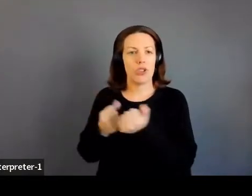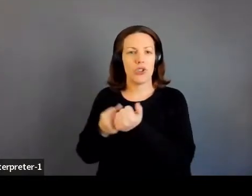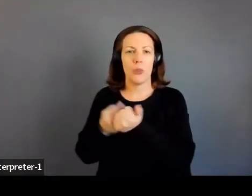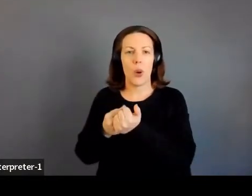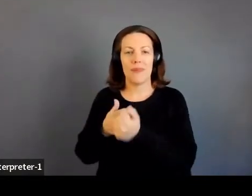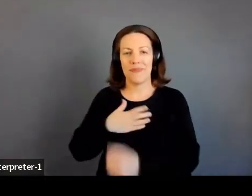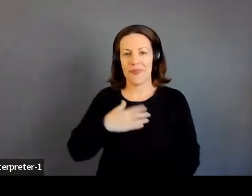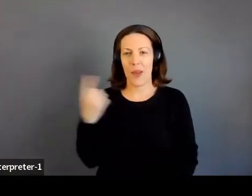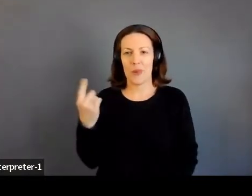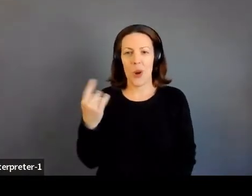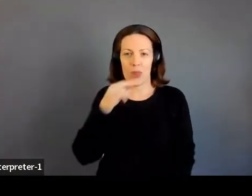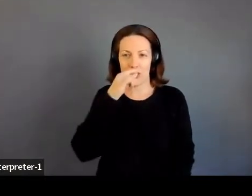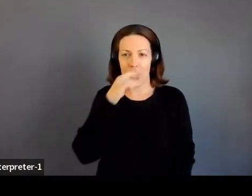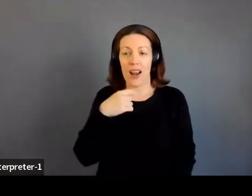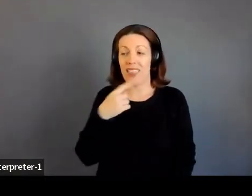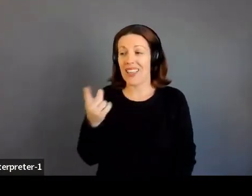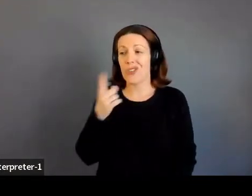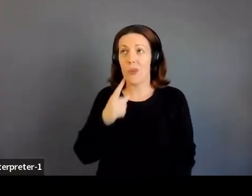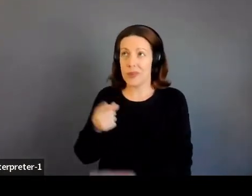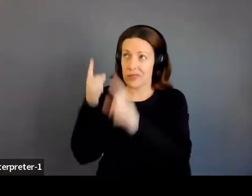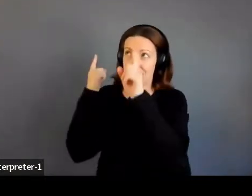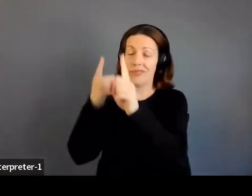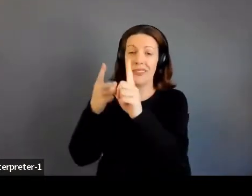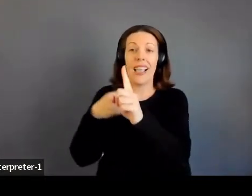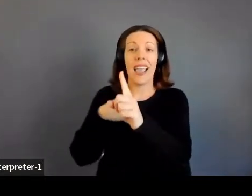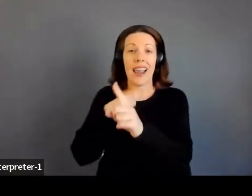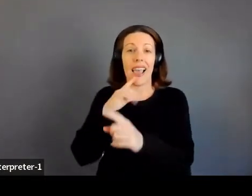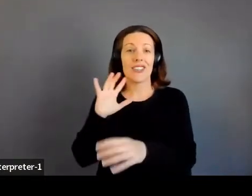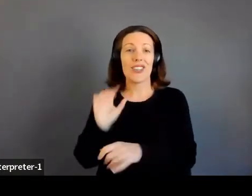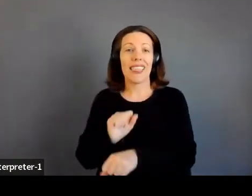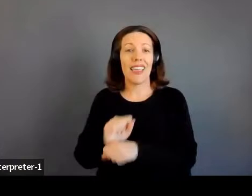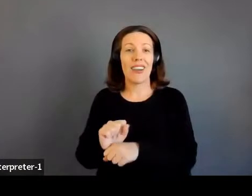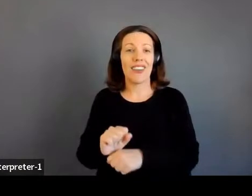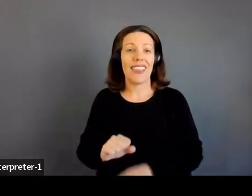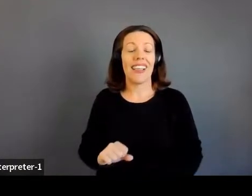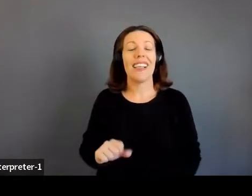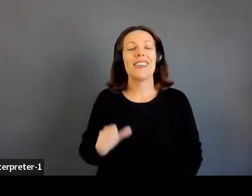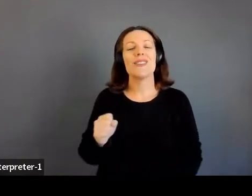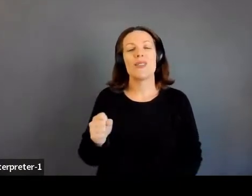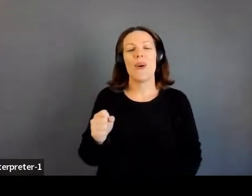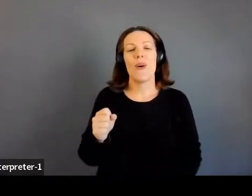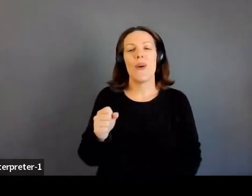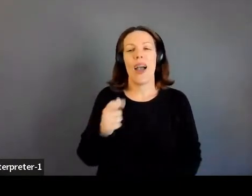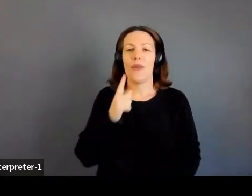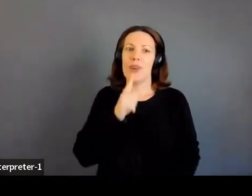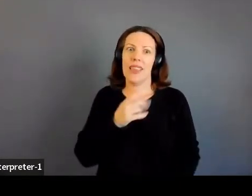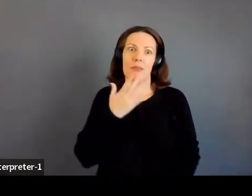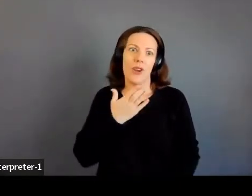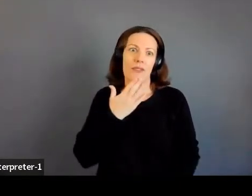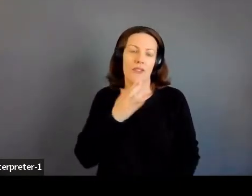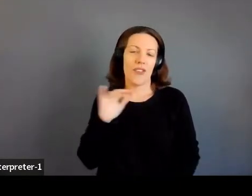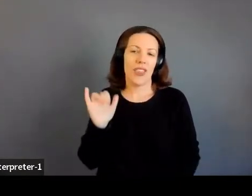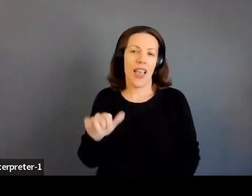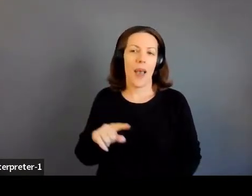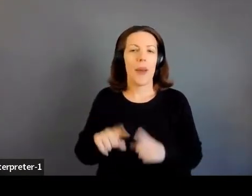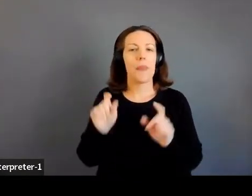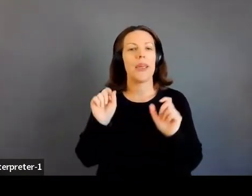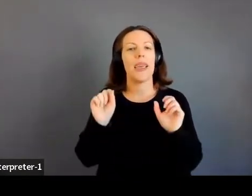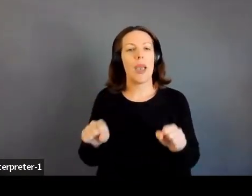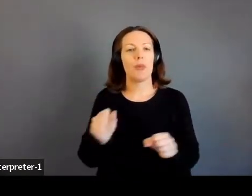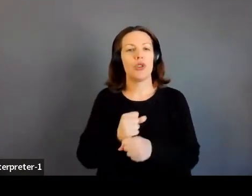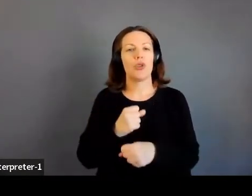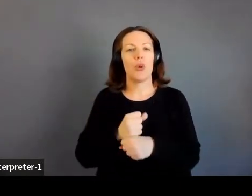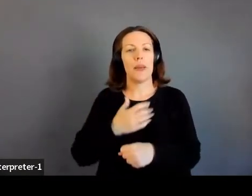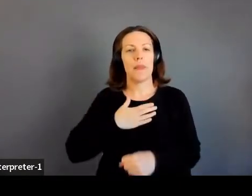And, you know, they told me to reach for the stars, and I took it literally. And I, you know, I'm so grateful for that. But really being able to create my own